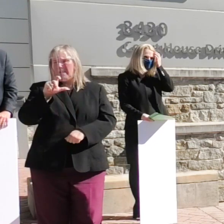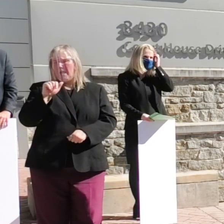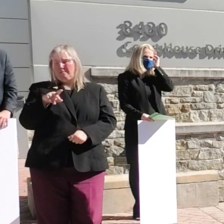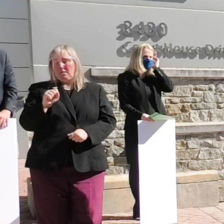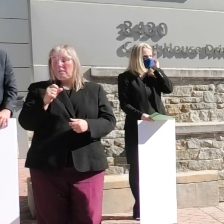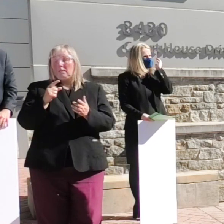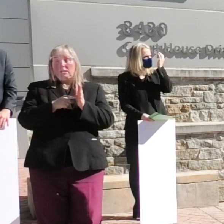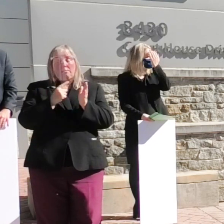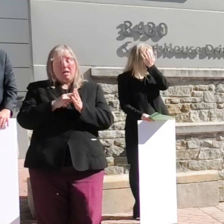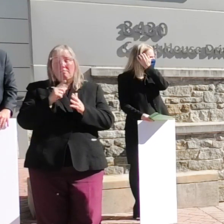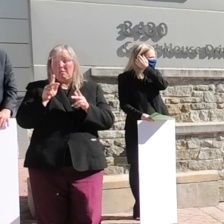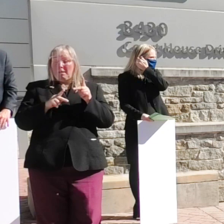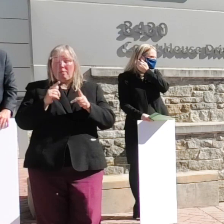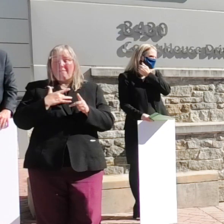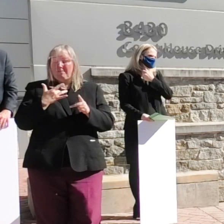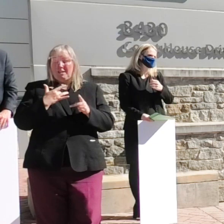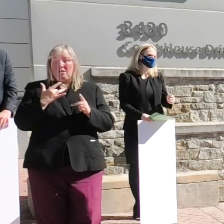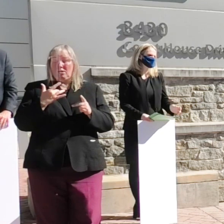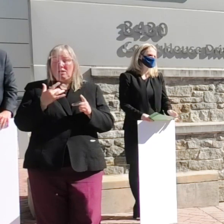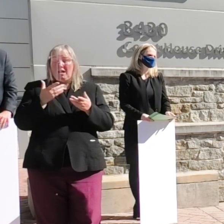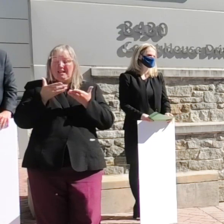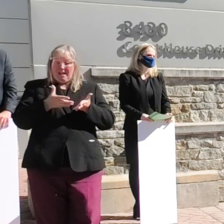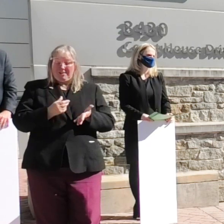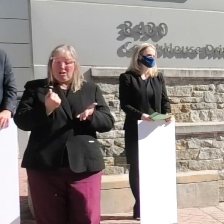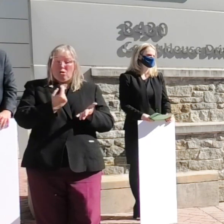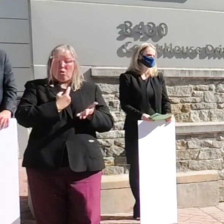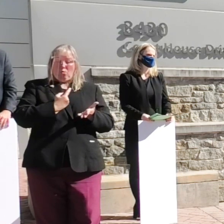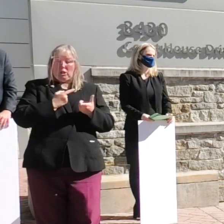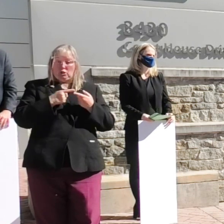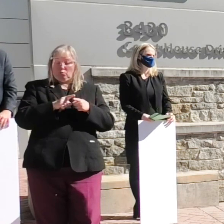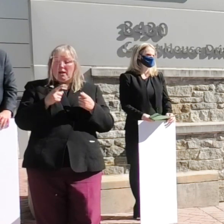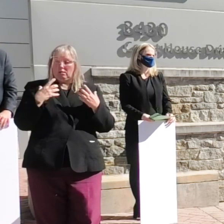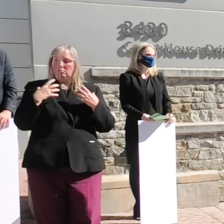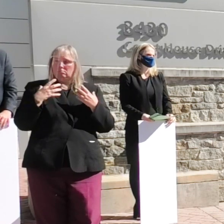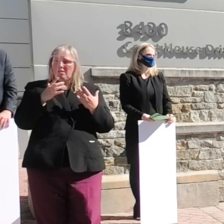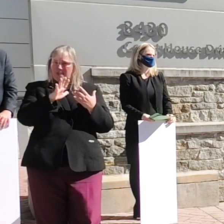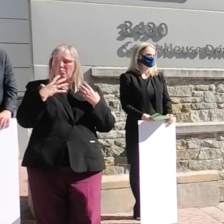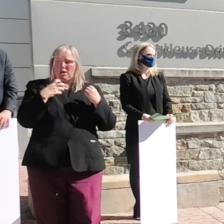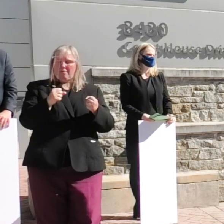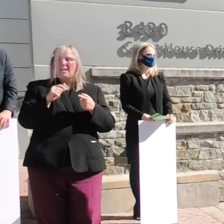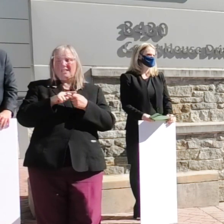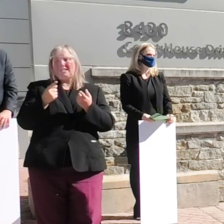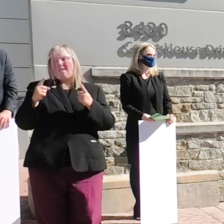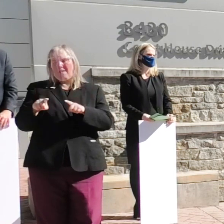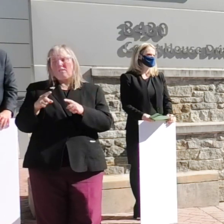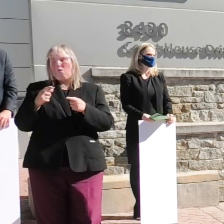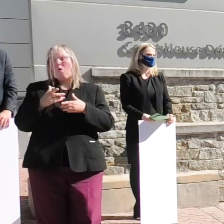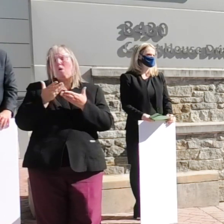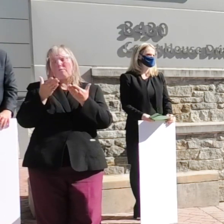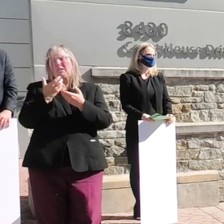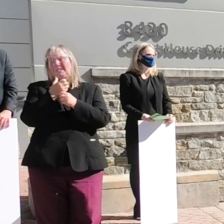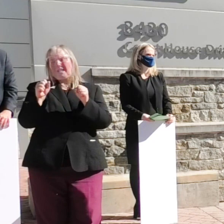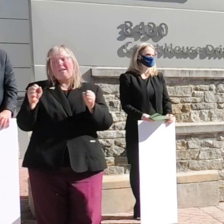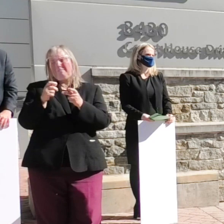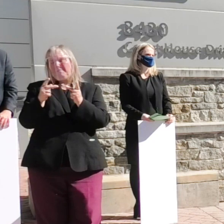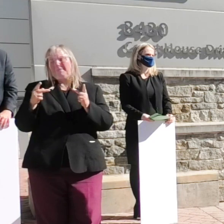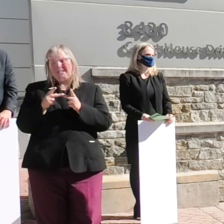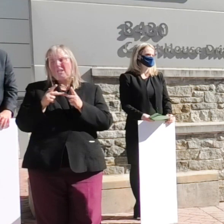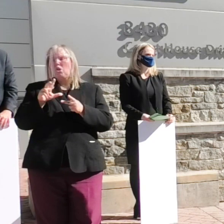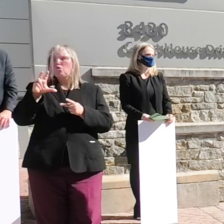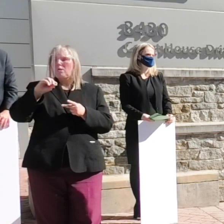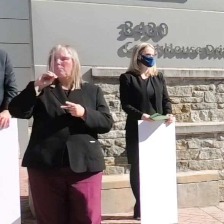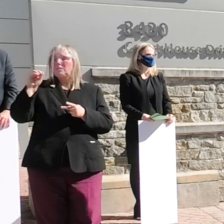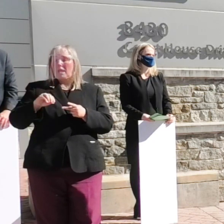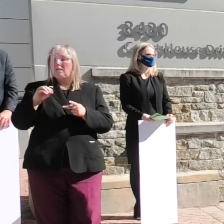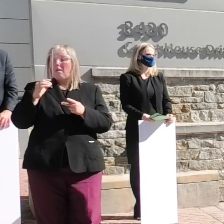in recovery feel left out and lonely this event offers a safe haven over 30 percent of our attendees will be there from